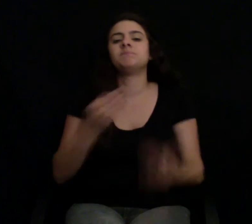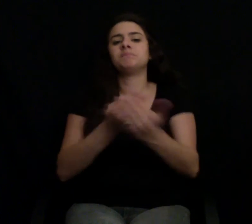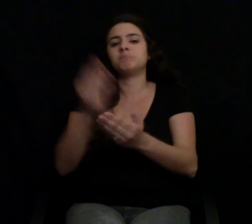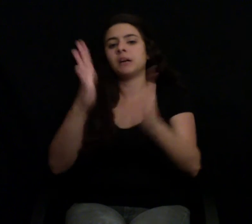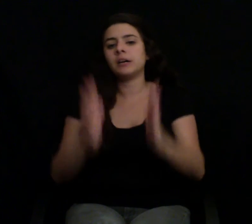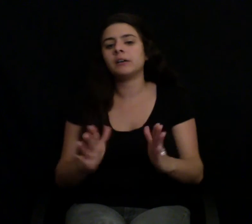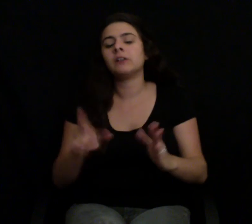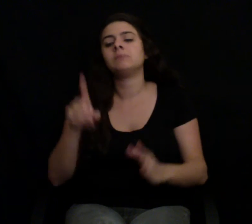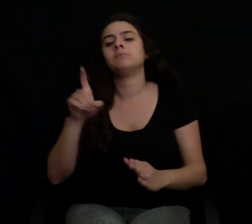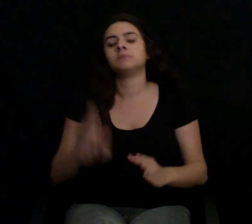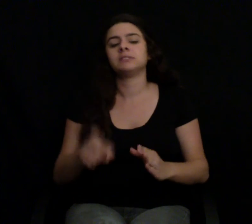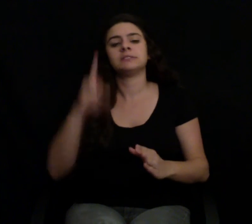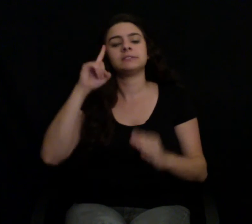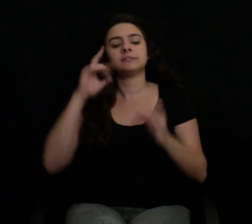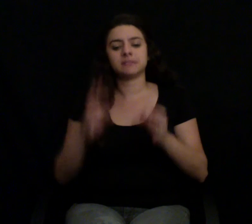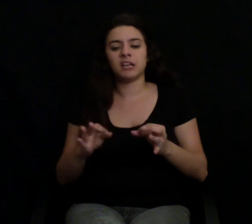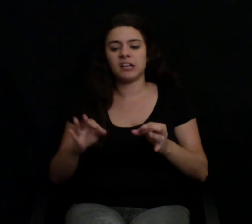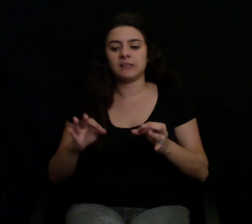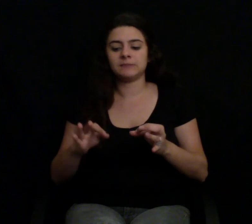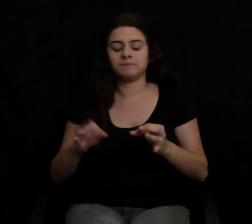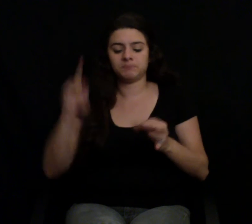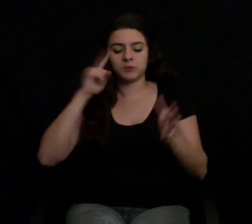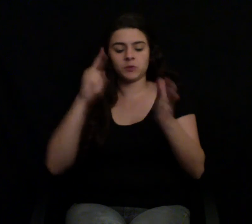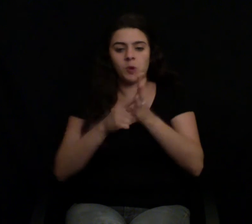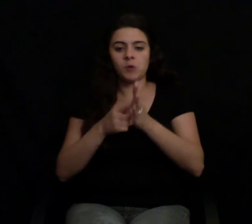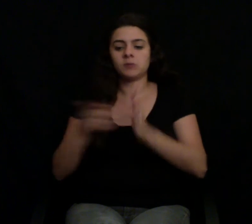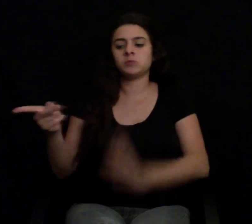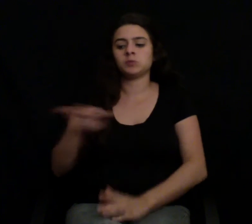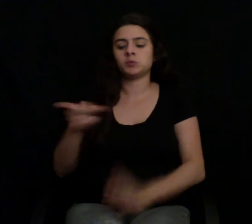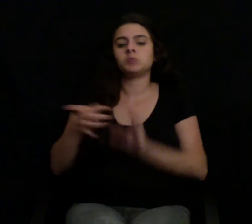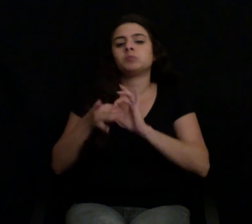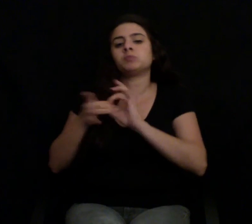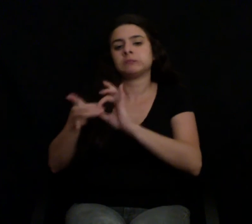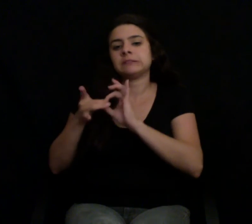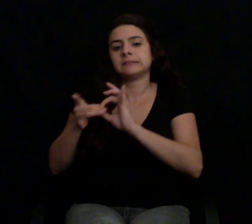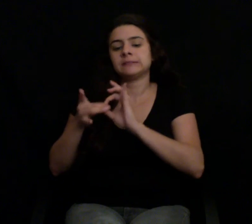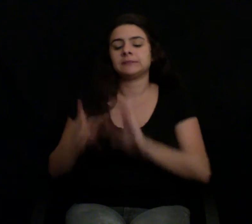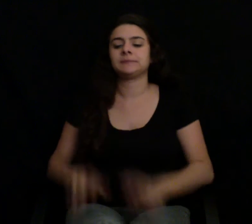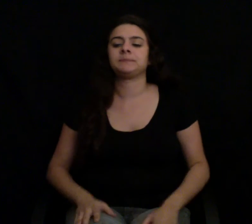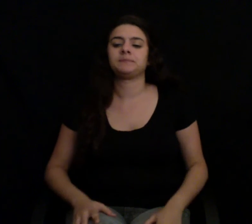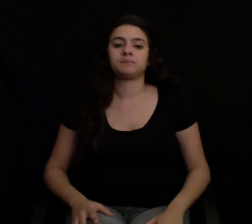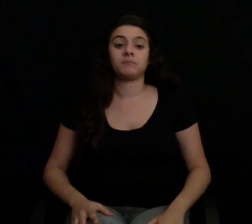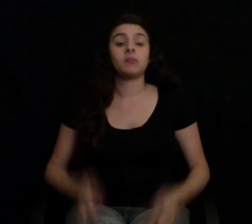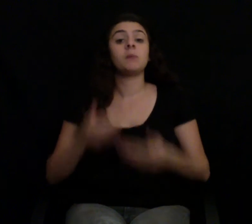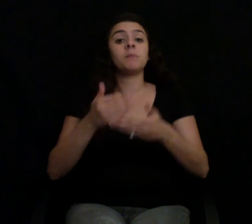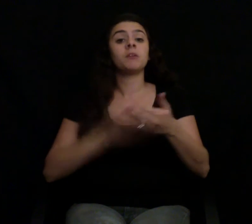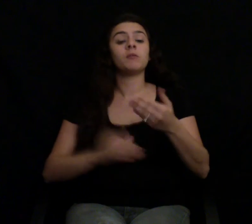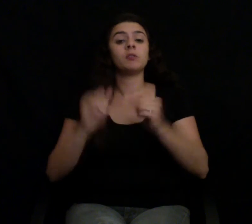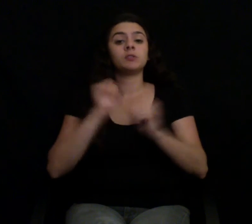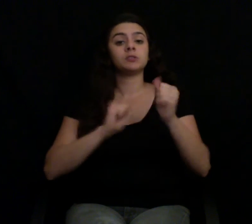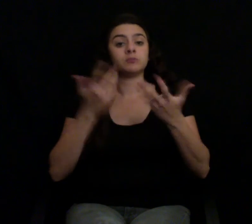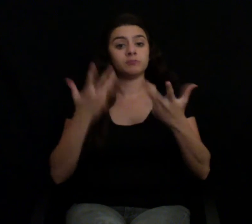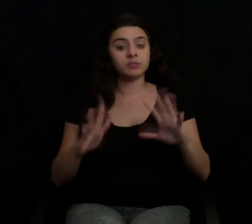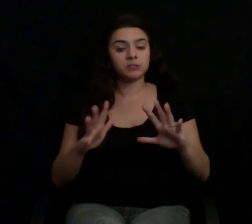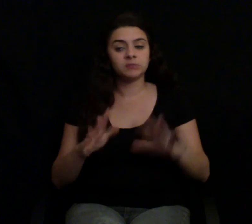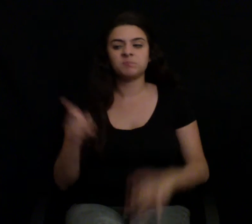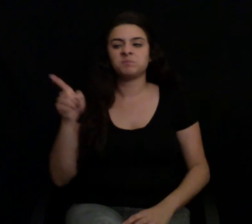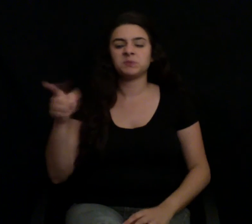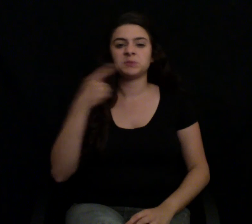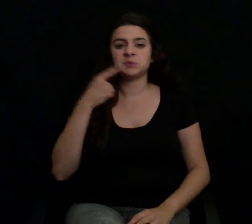will build a better future for our world. But, before we go, Craig told us during his AMA, someone asked what his favorite